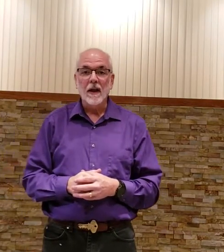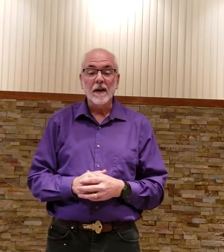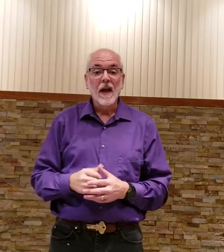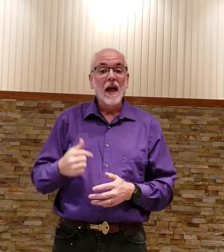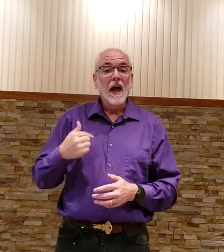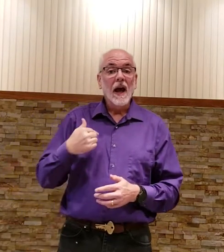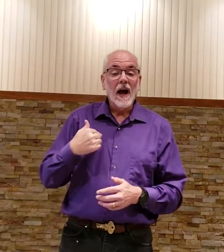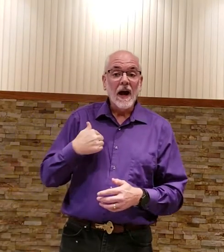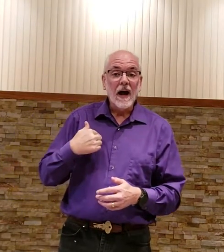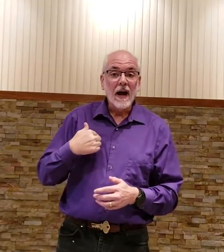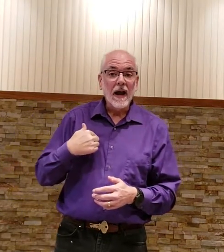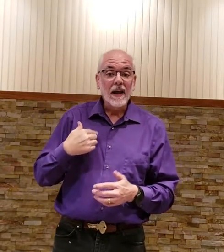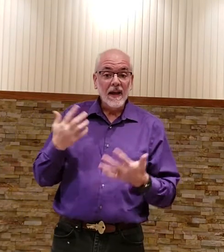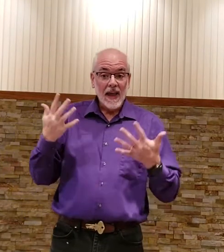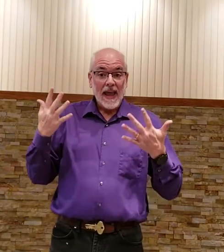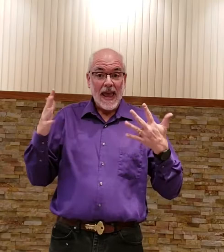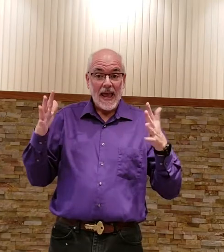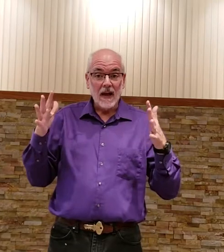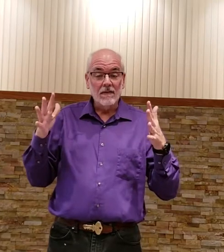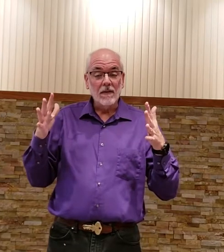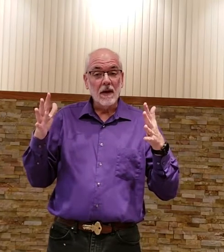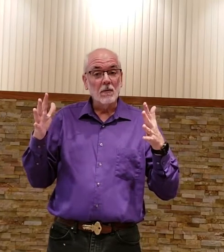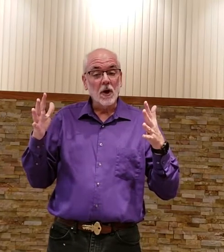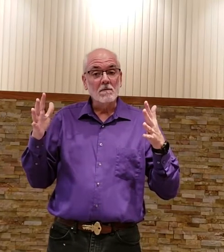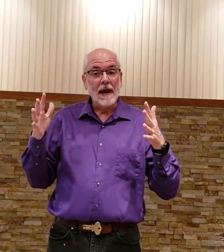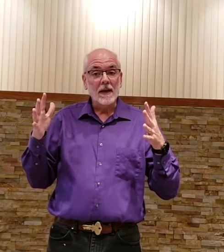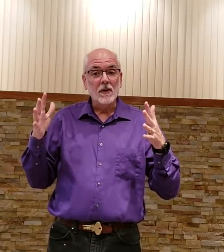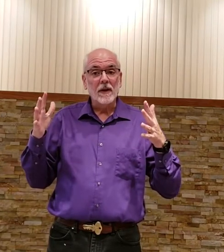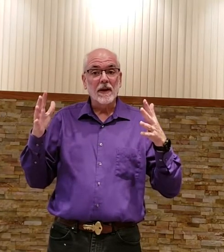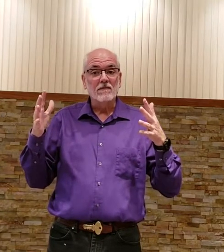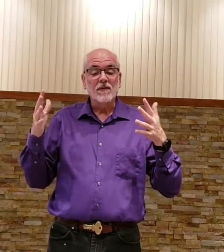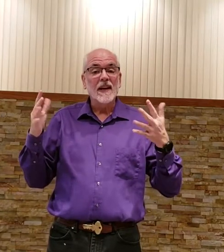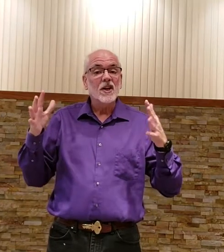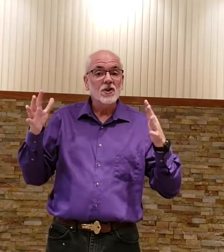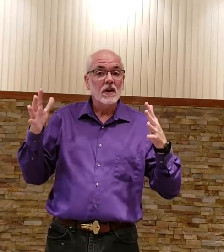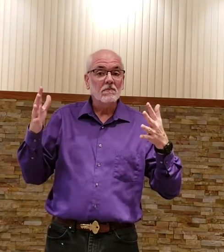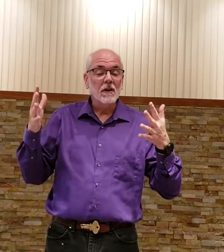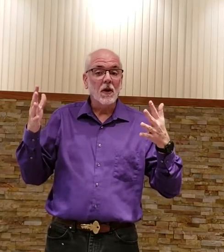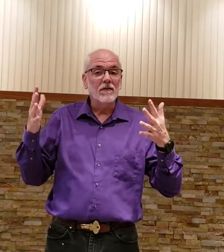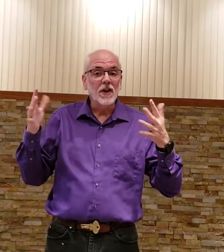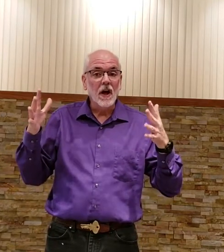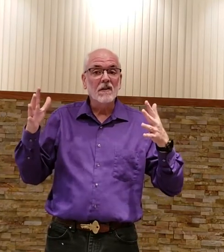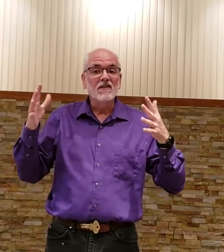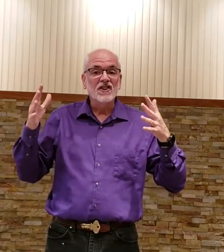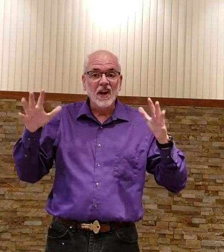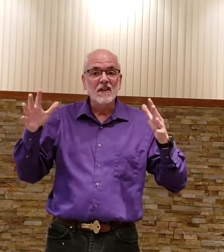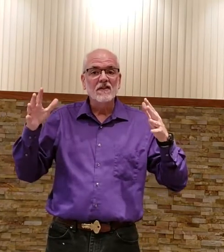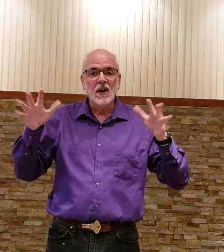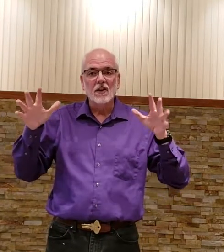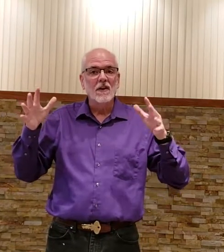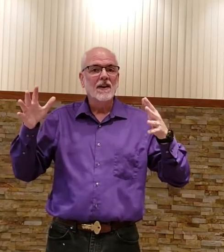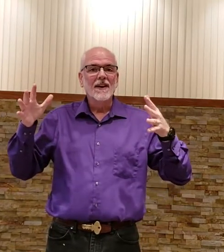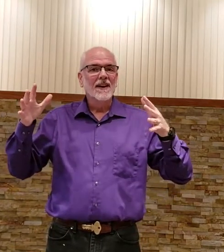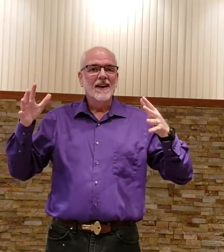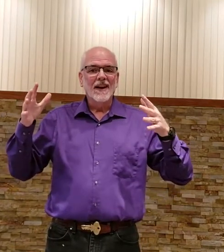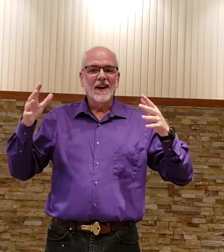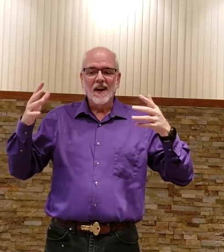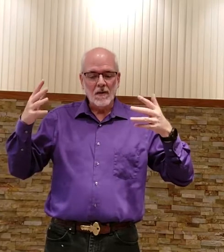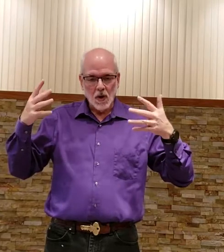i have and we're going back to the finished you know i've done done done i'm